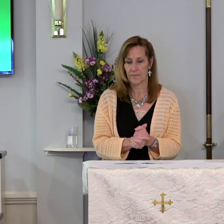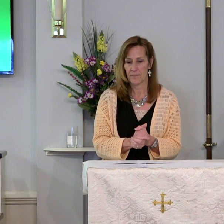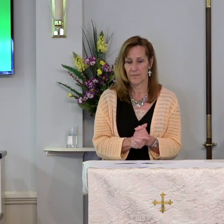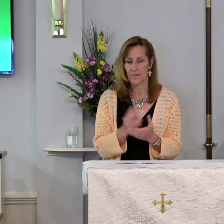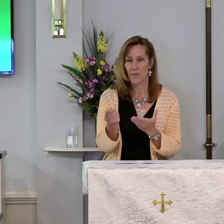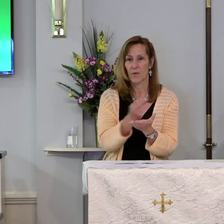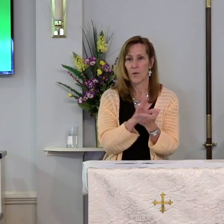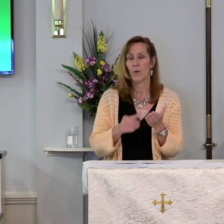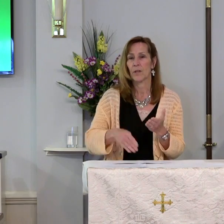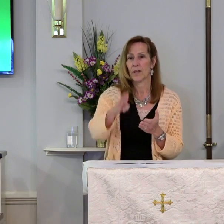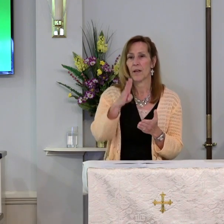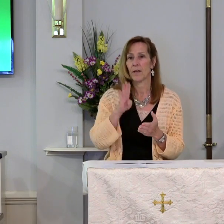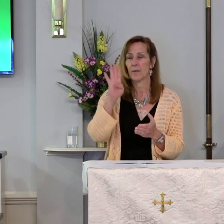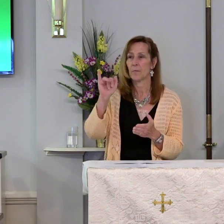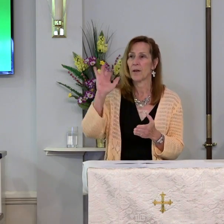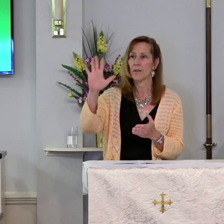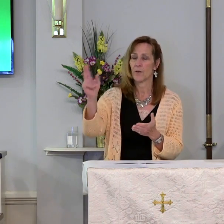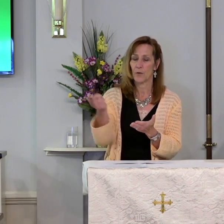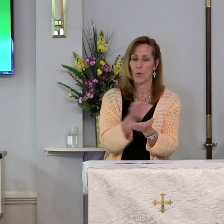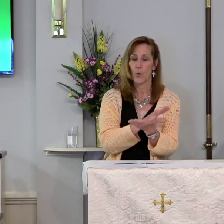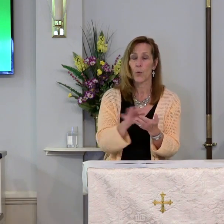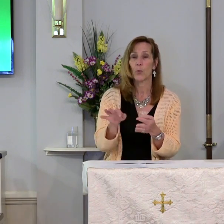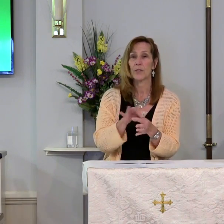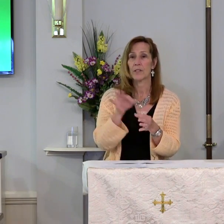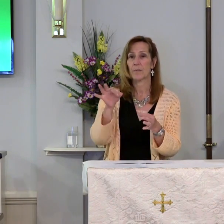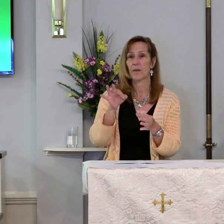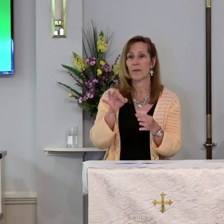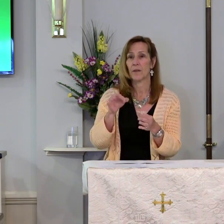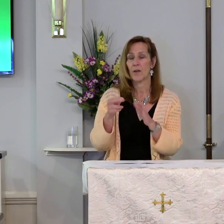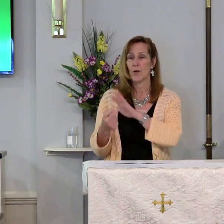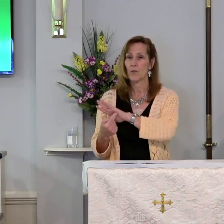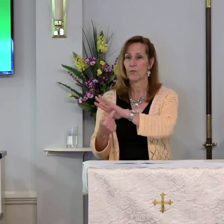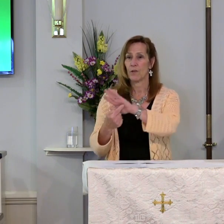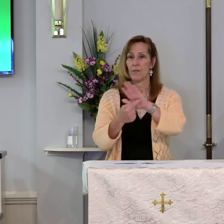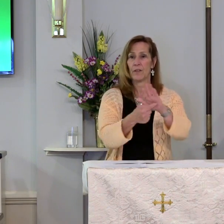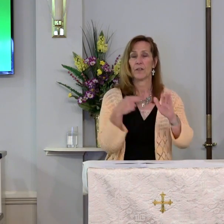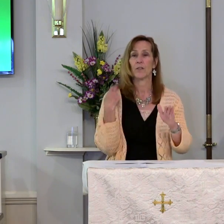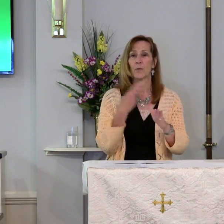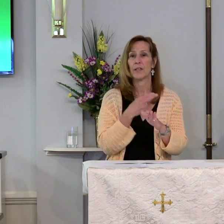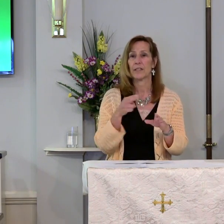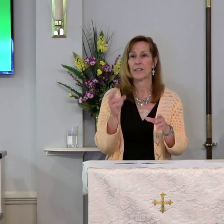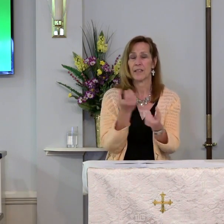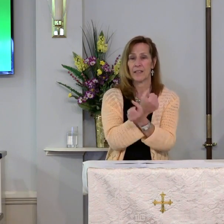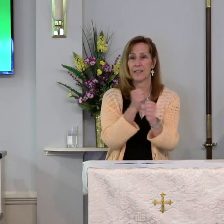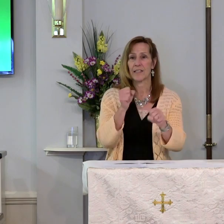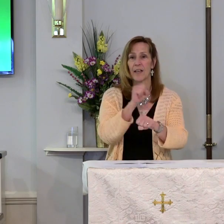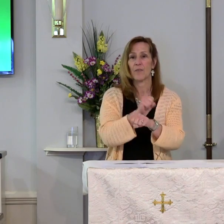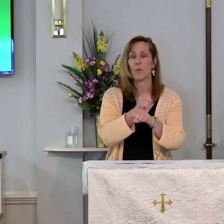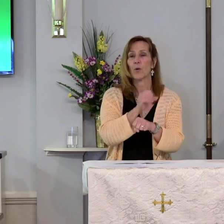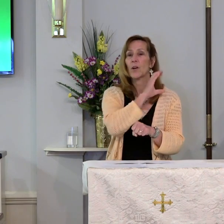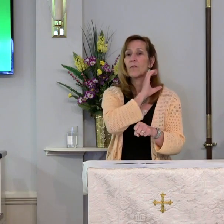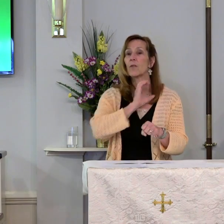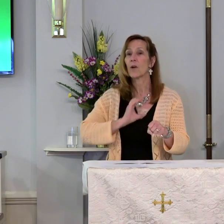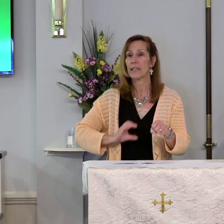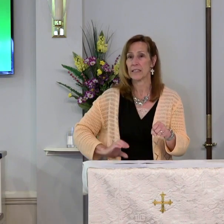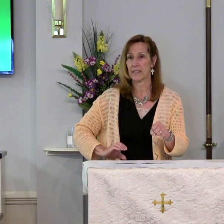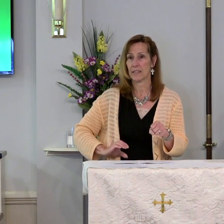Holy God, by your Holy Spirit, reveal to us the saving work of Christ.